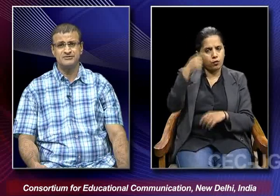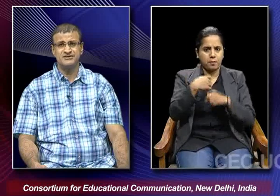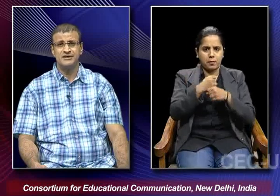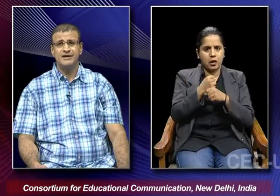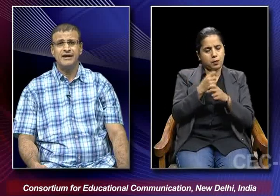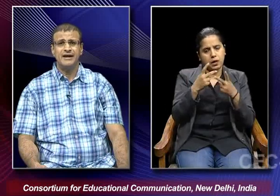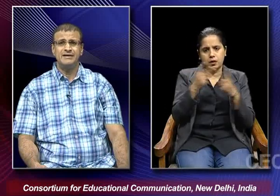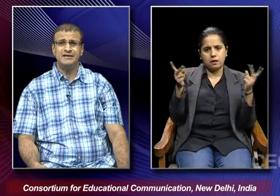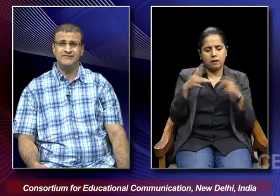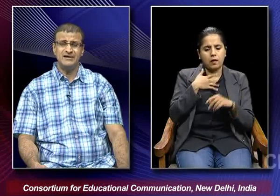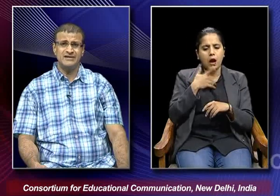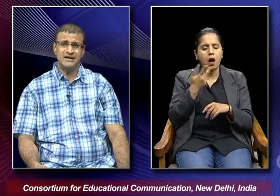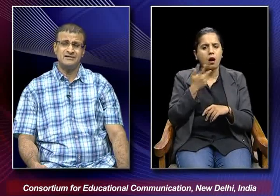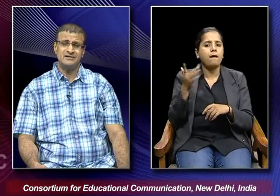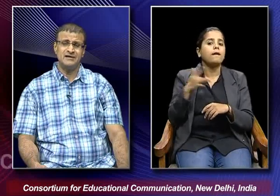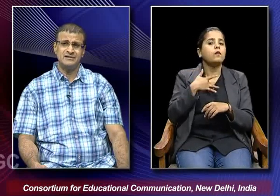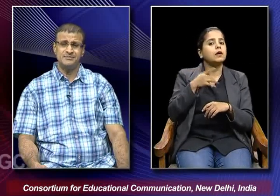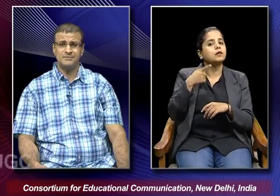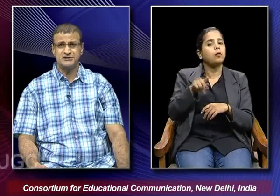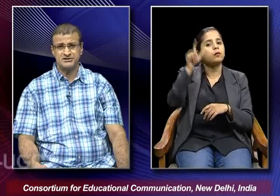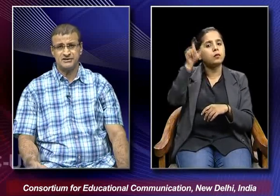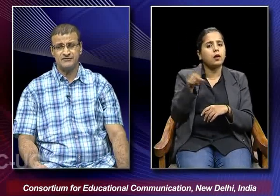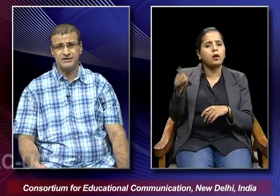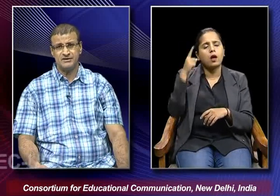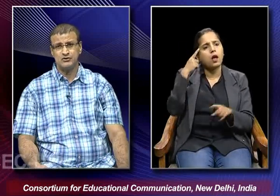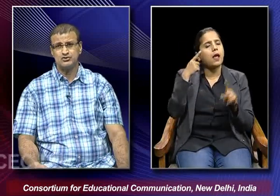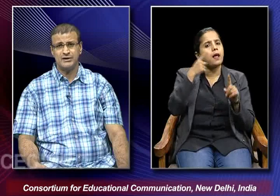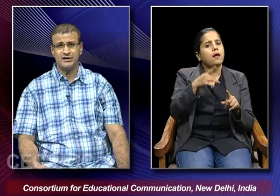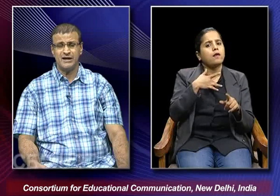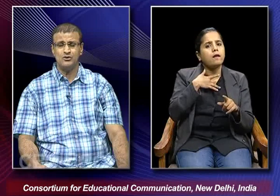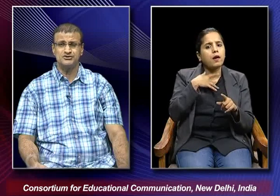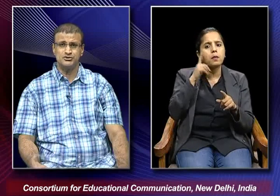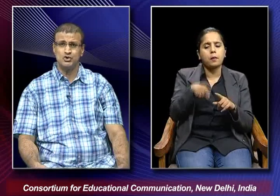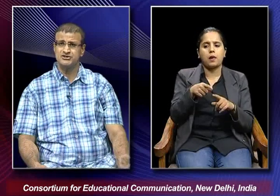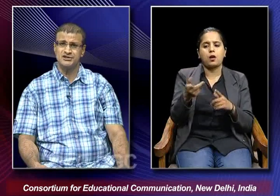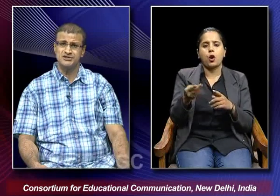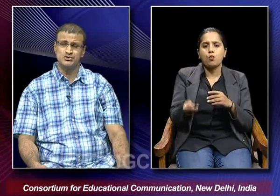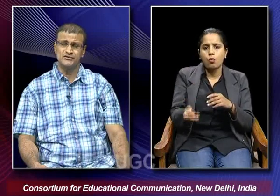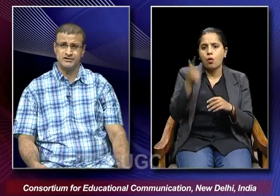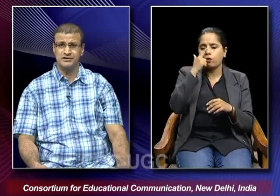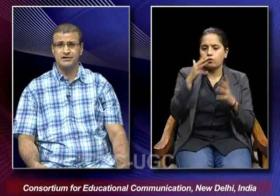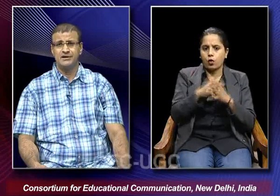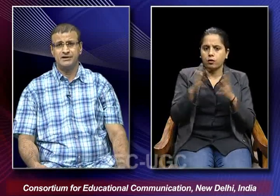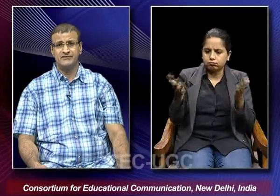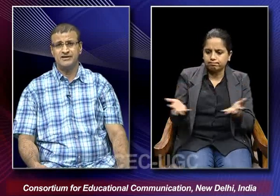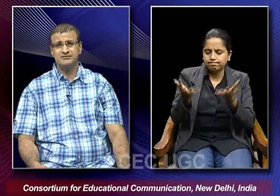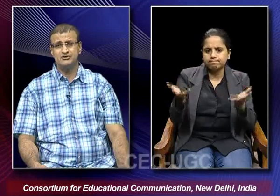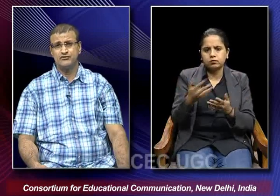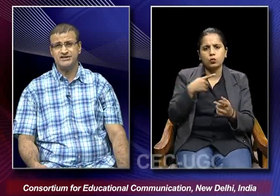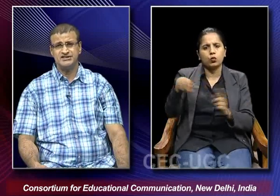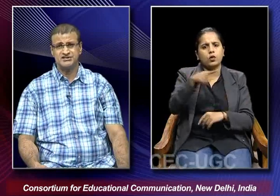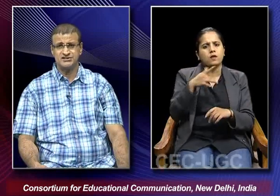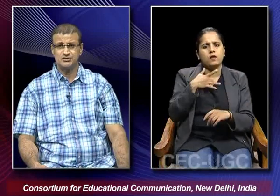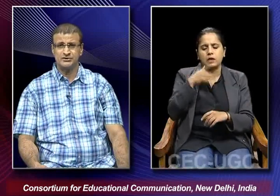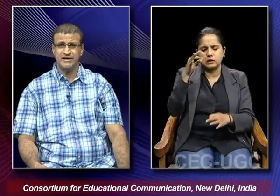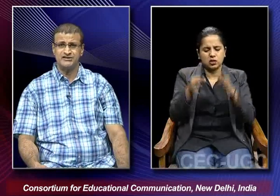films. And he felt that the purpose in a way was to arouse those girls who were the victims of